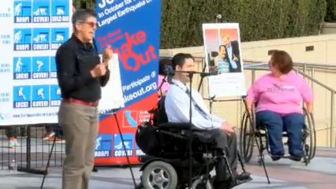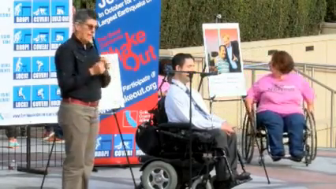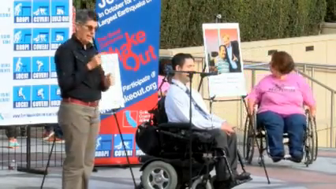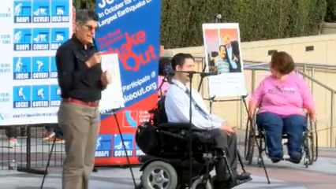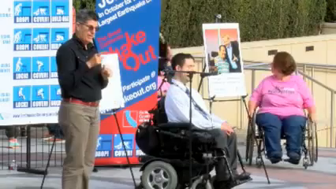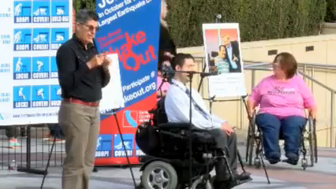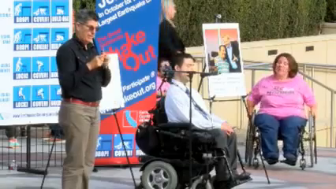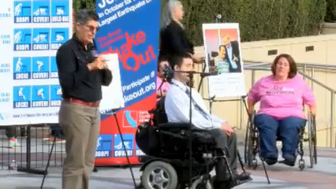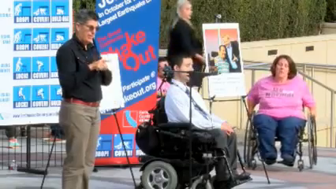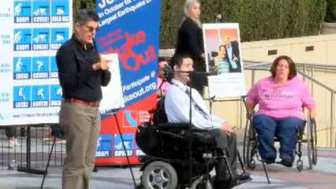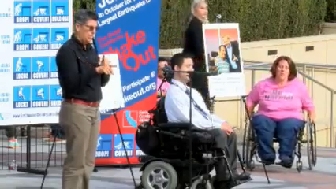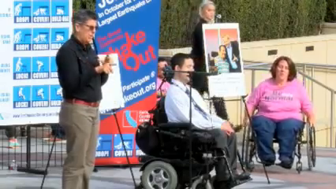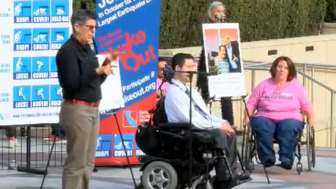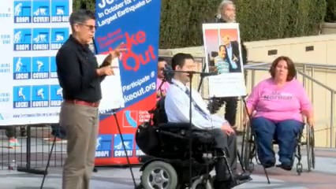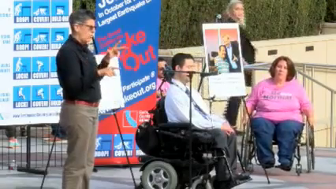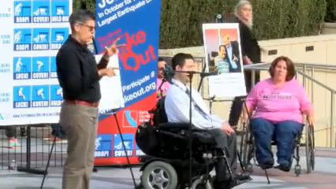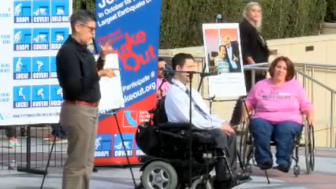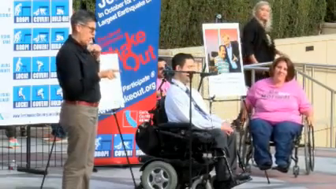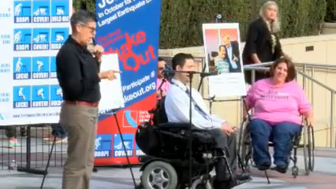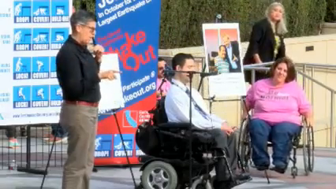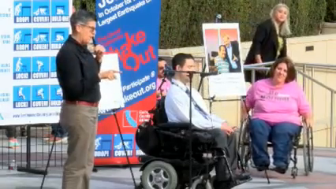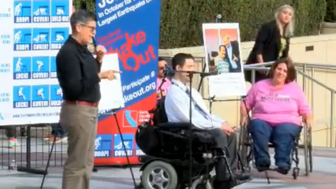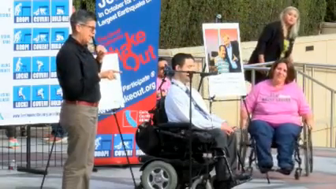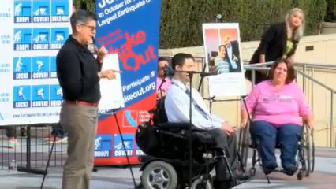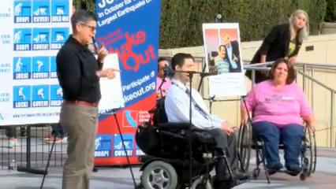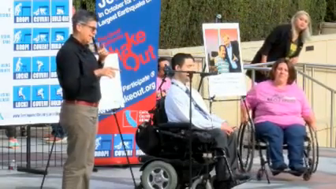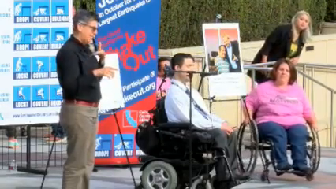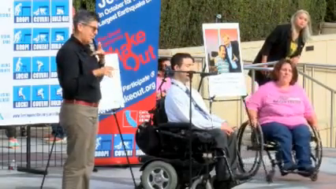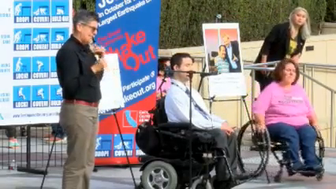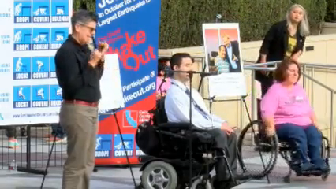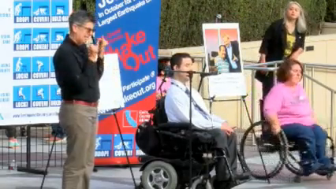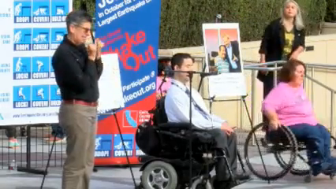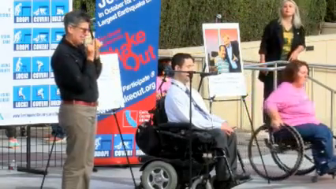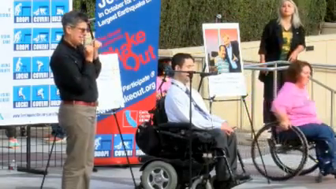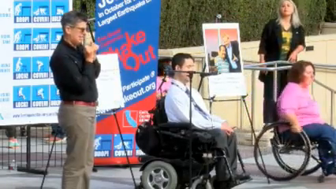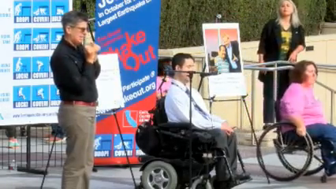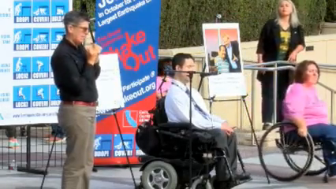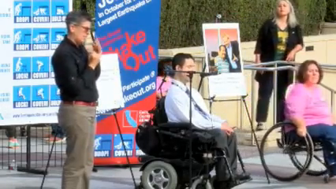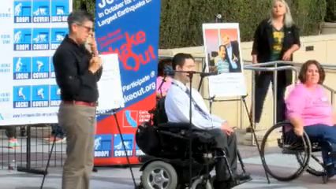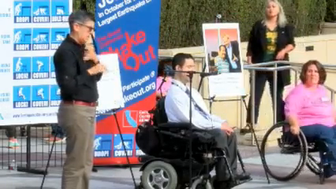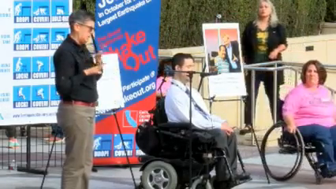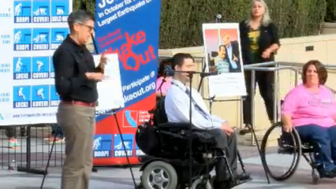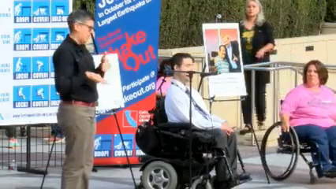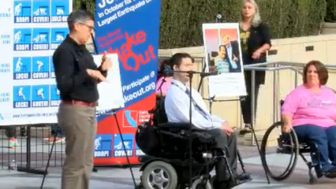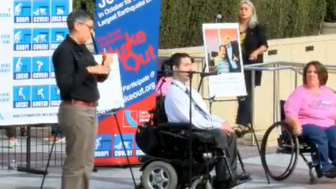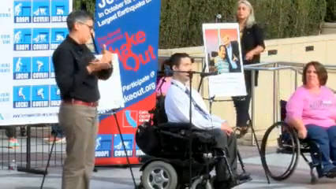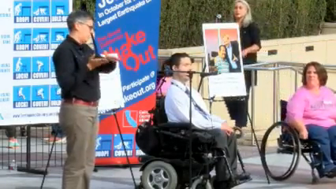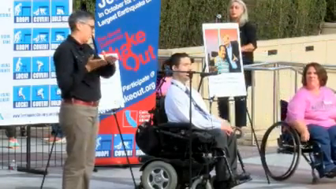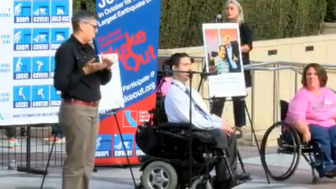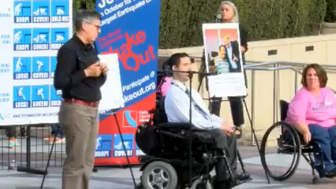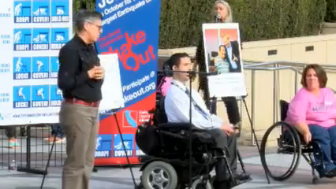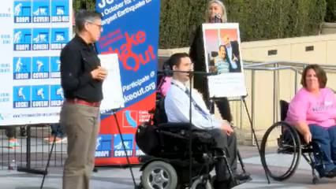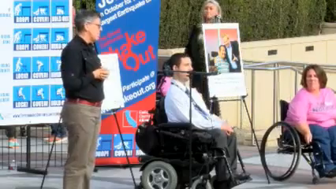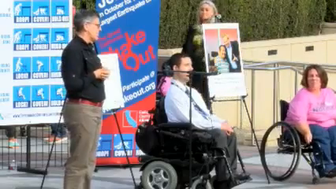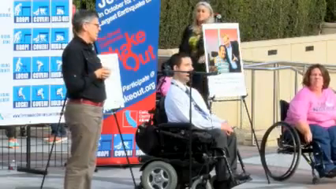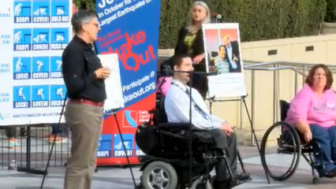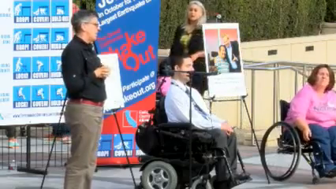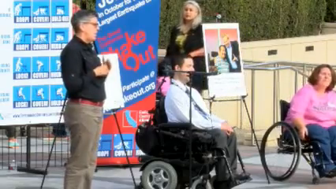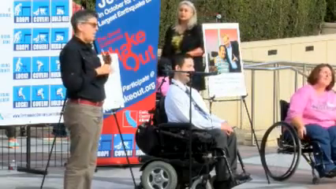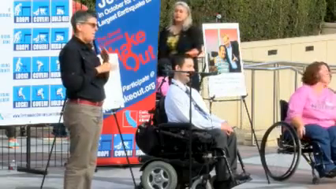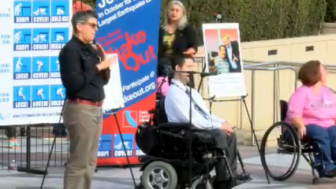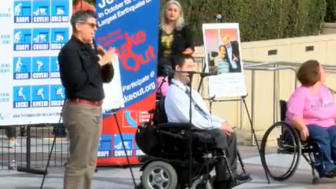the world tried to box him in. Tried pushing him off to the side. Placed barrier after barrier